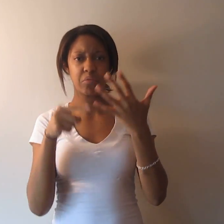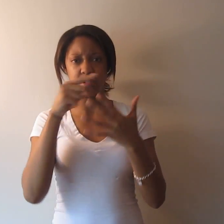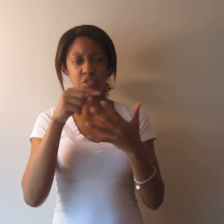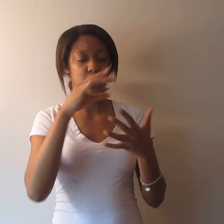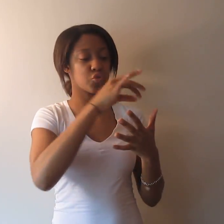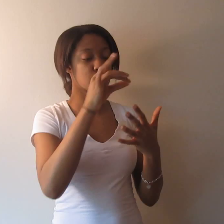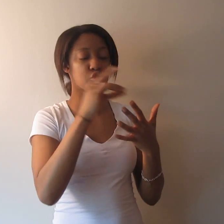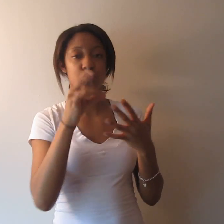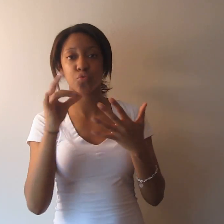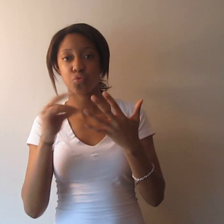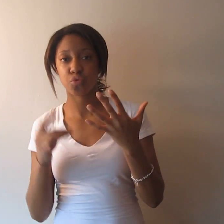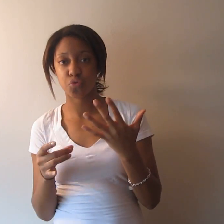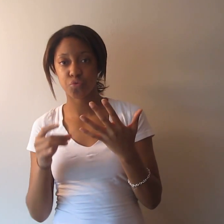Sign language interpreters. interpreters.